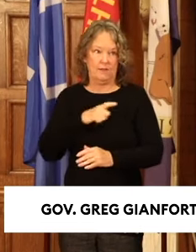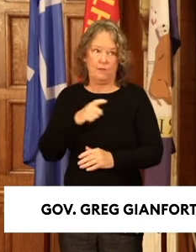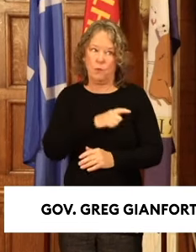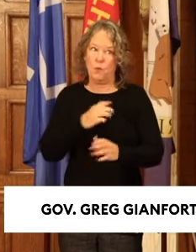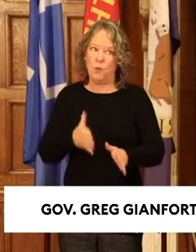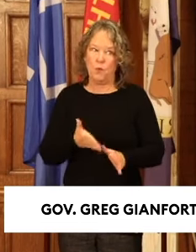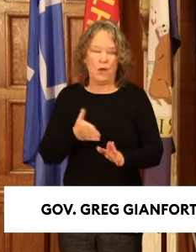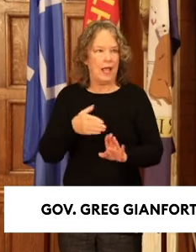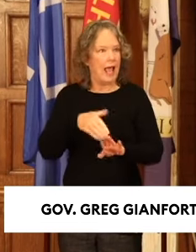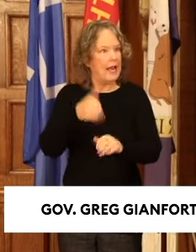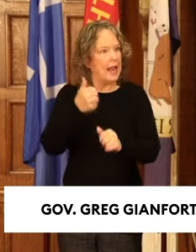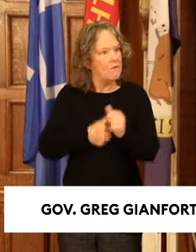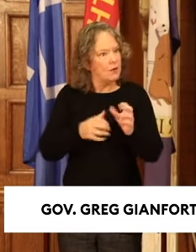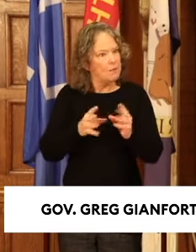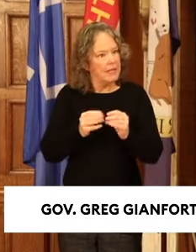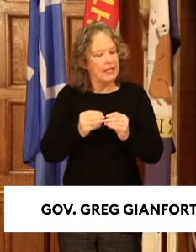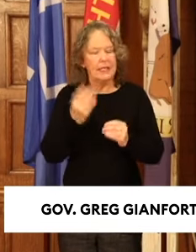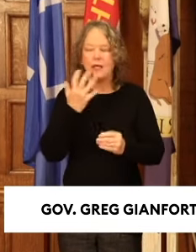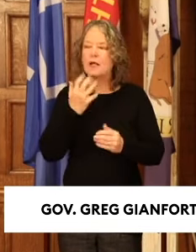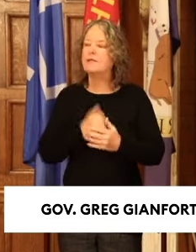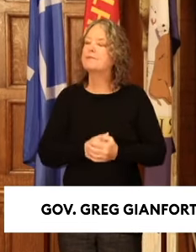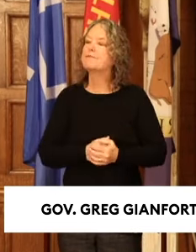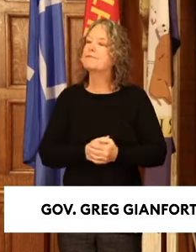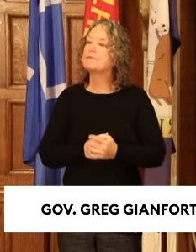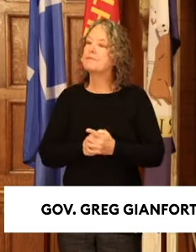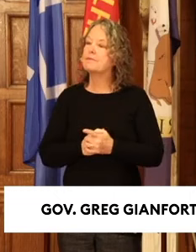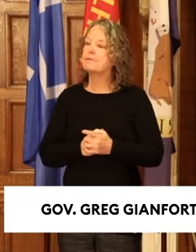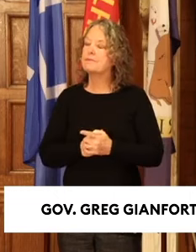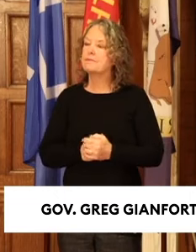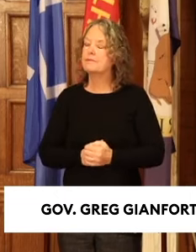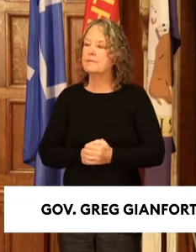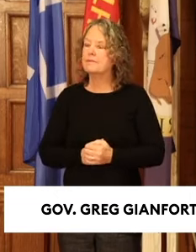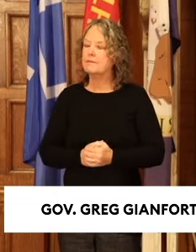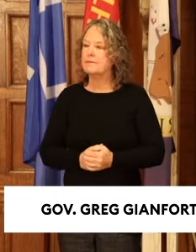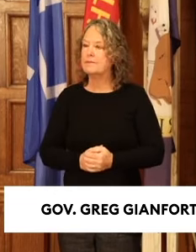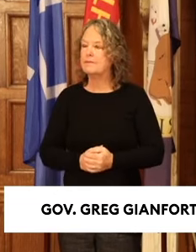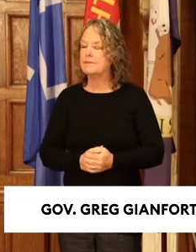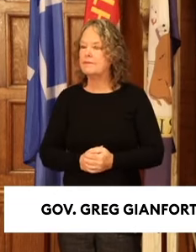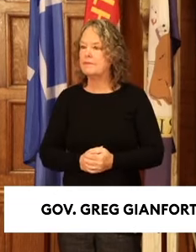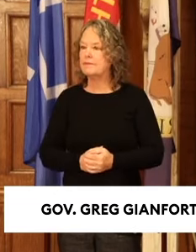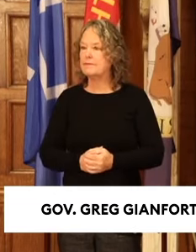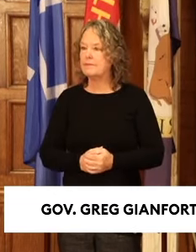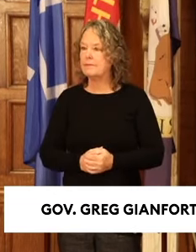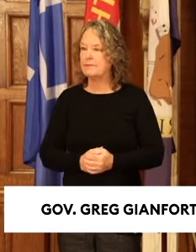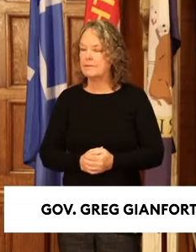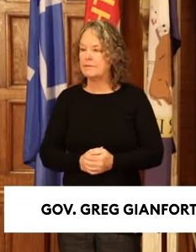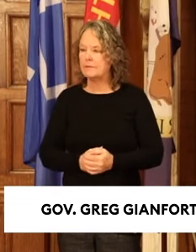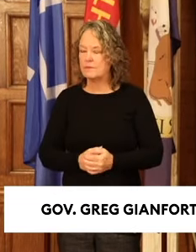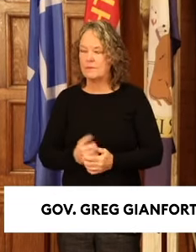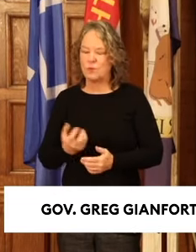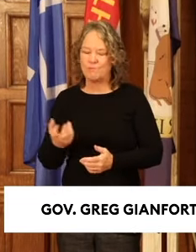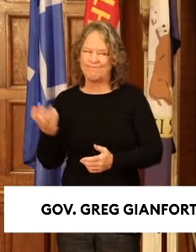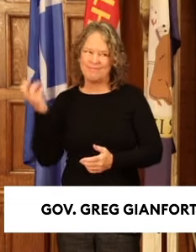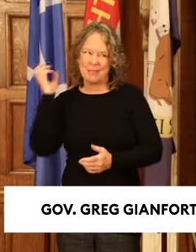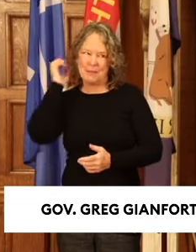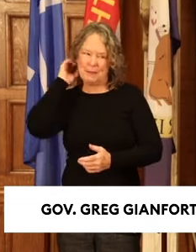Other questions? Yes. Hey, keeping in mind what you just said,